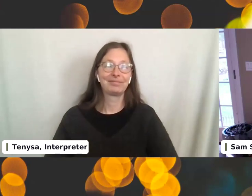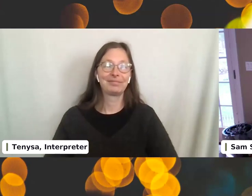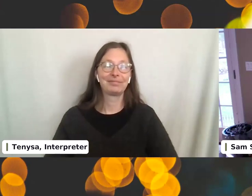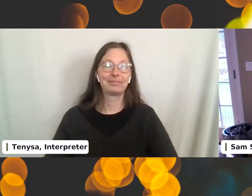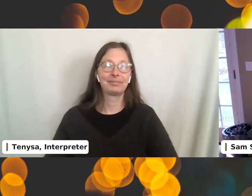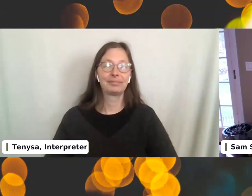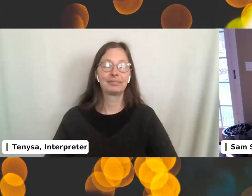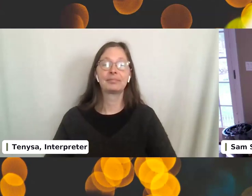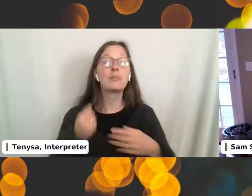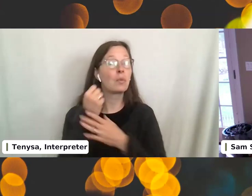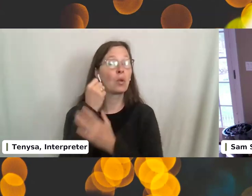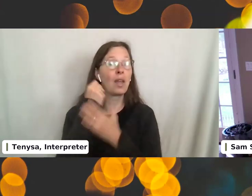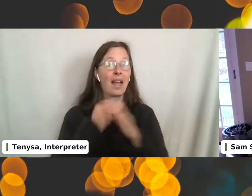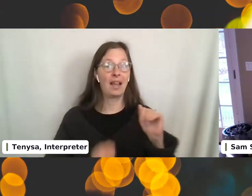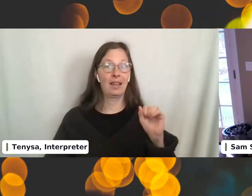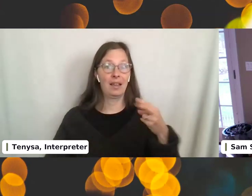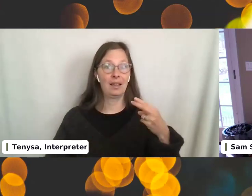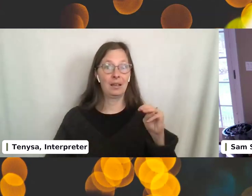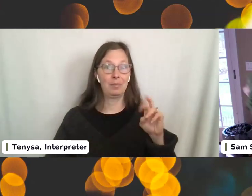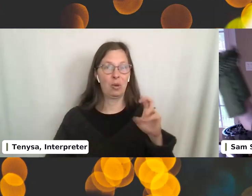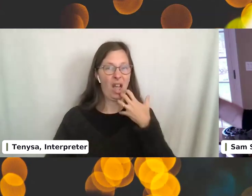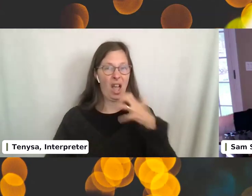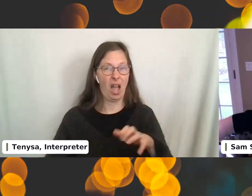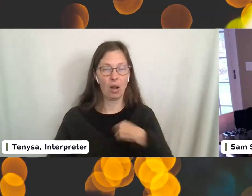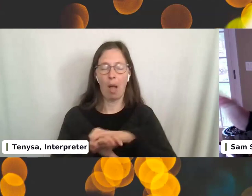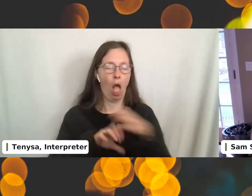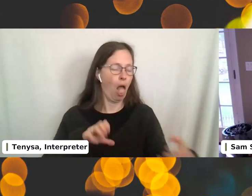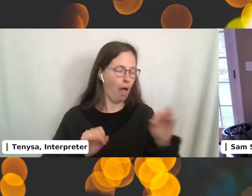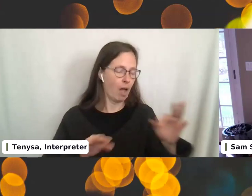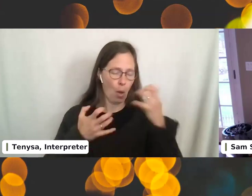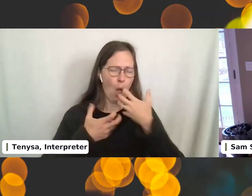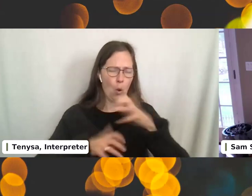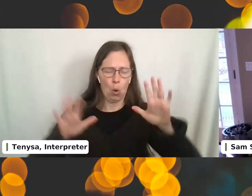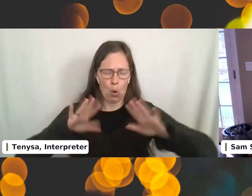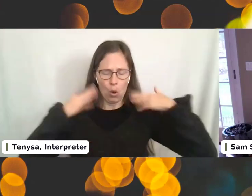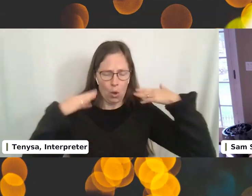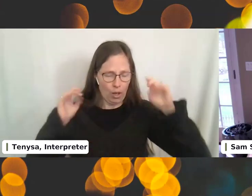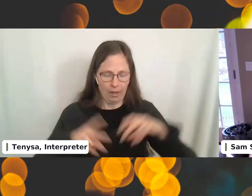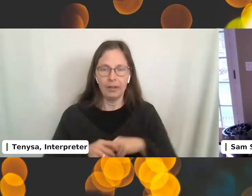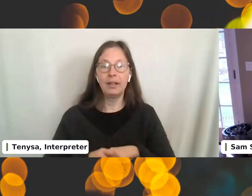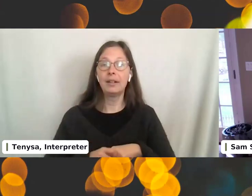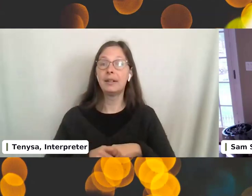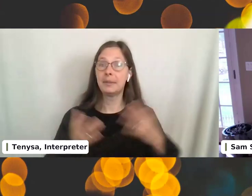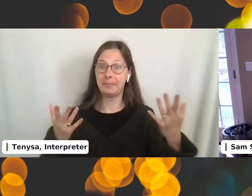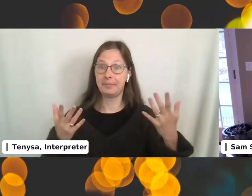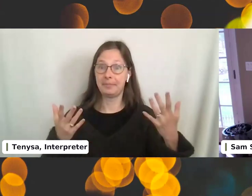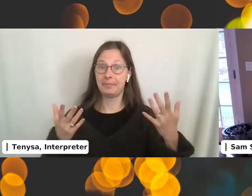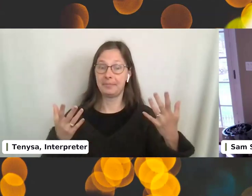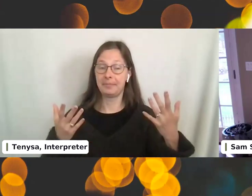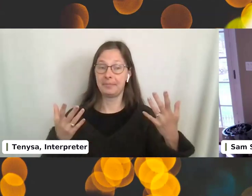These are cashmere and they're really hot. They're coming off now. Oh my God. Okay. So, oops,